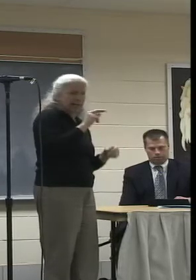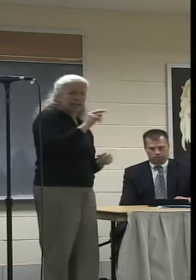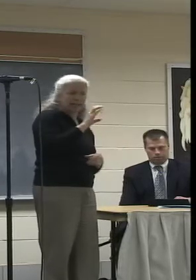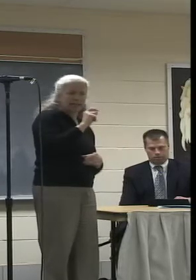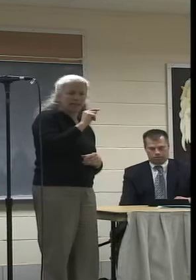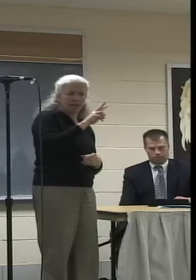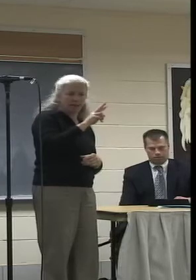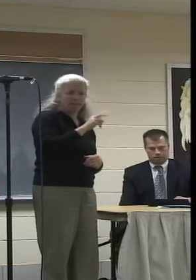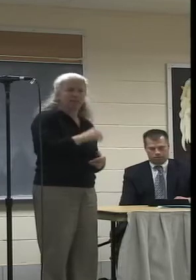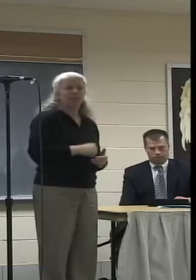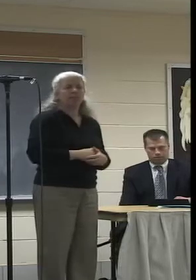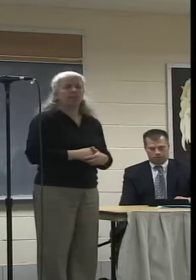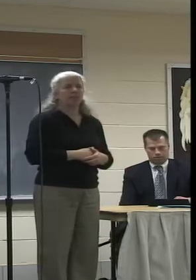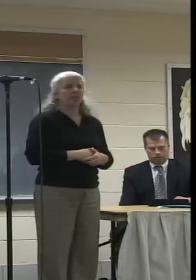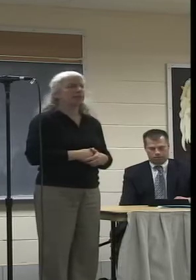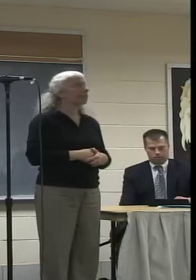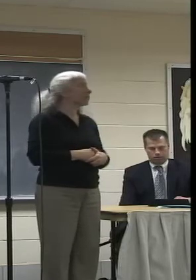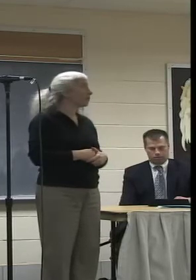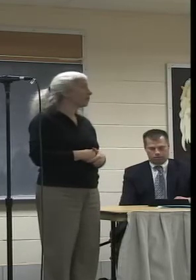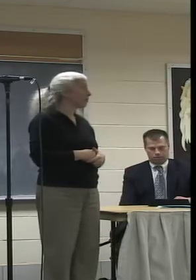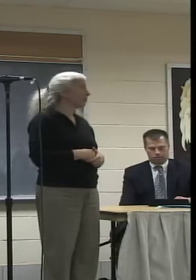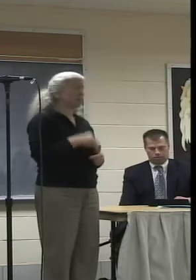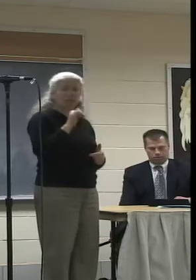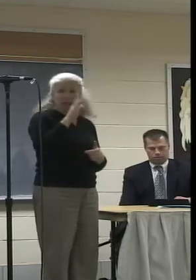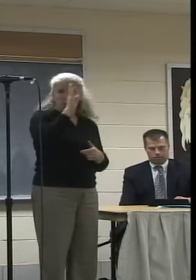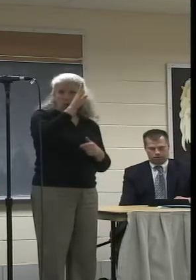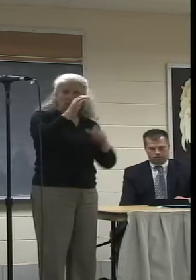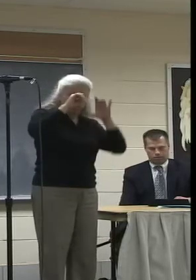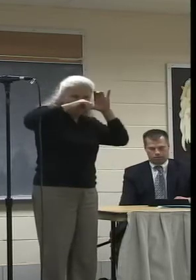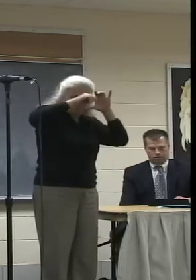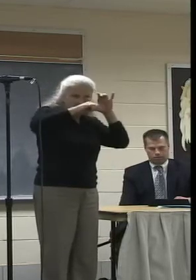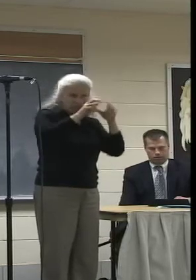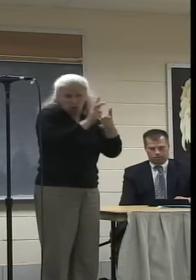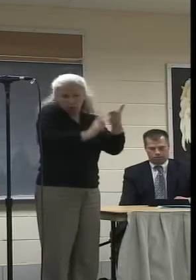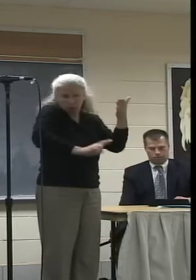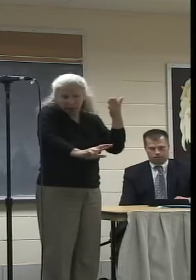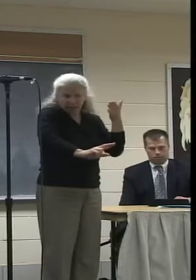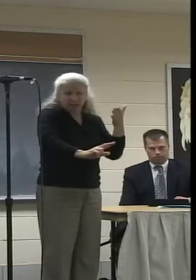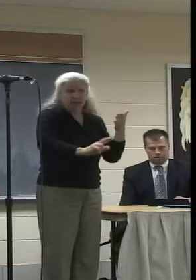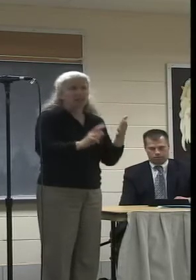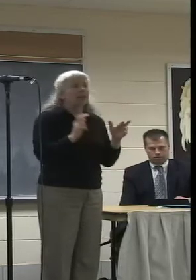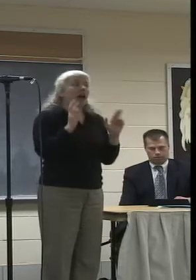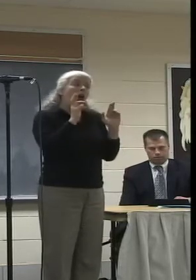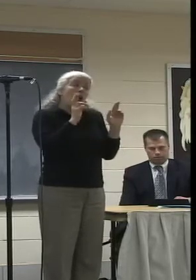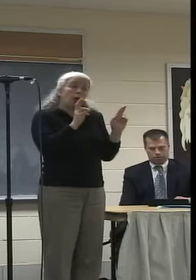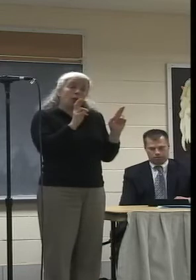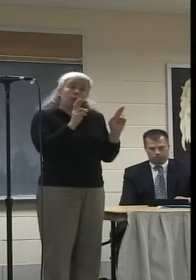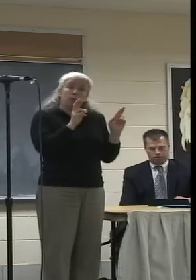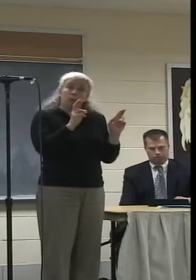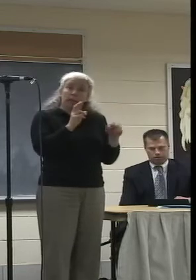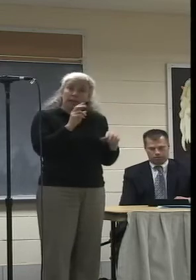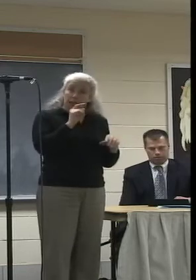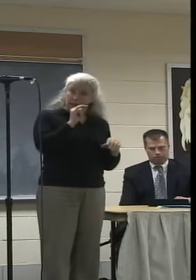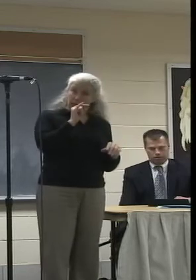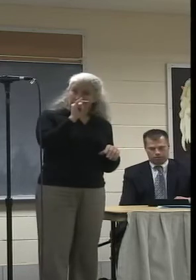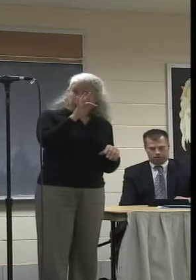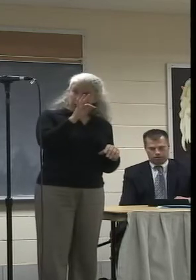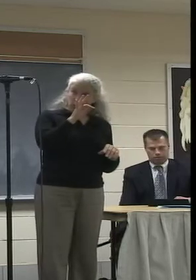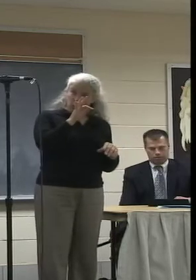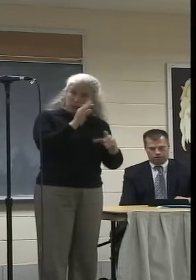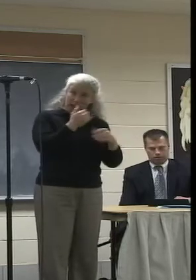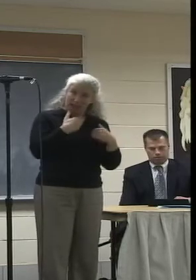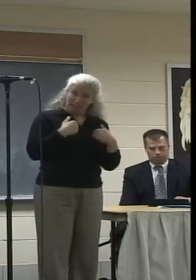And that's something that we're going to start shooting in about three weeks. And I hope that if we are to get HD